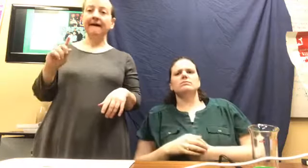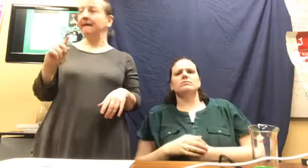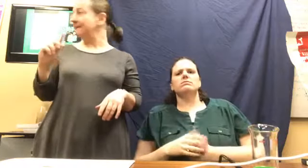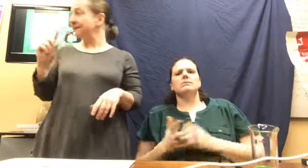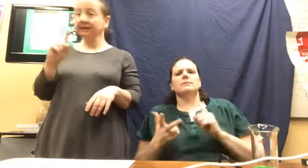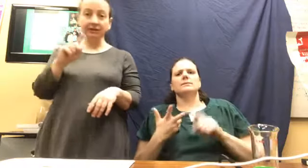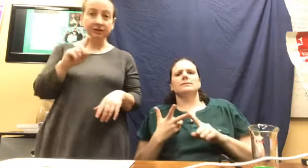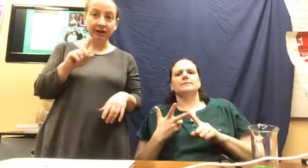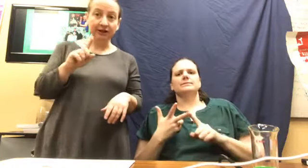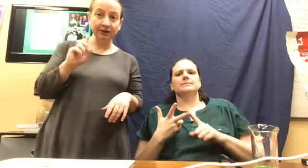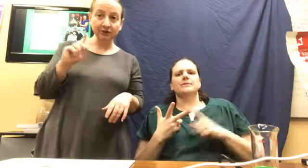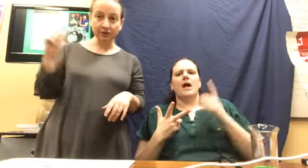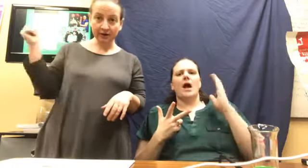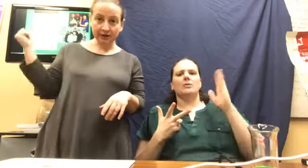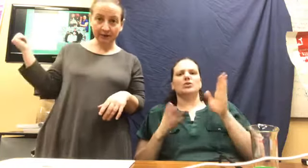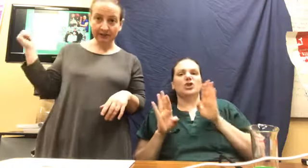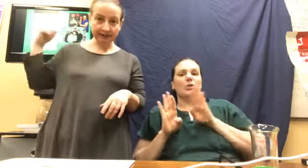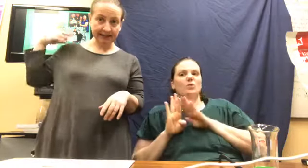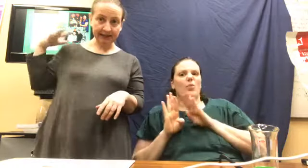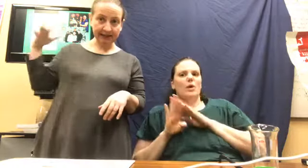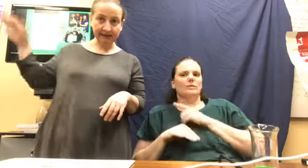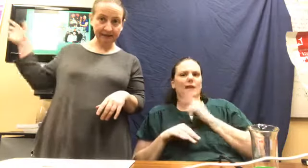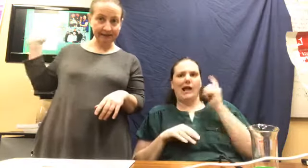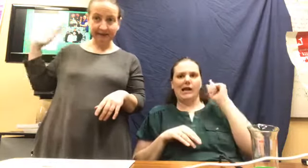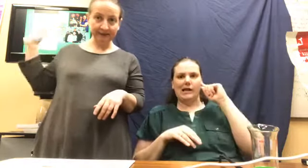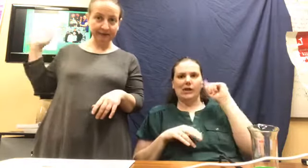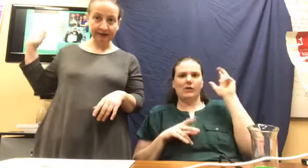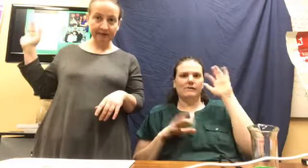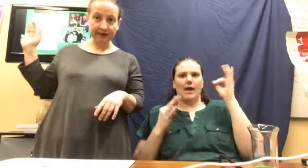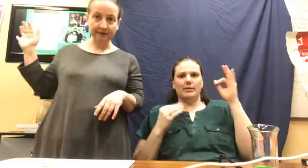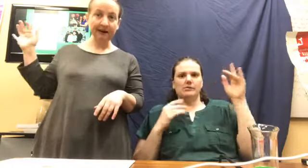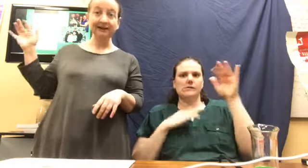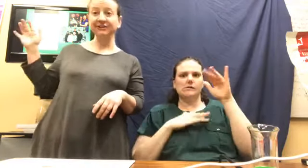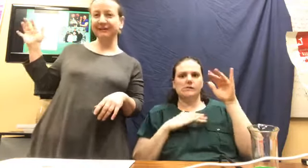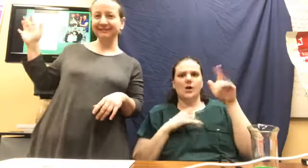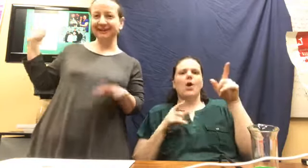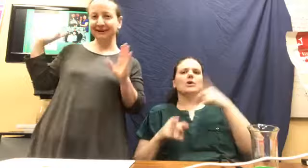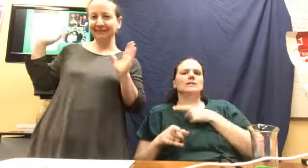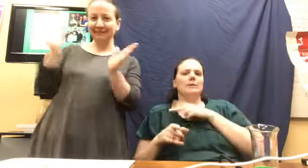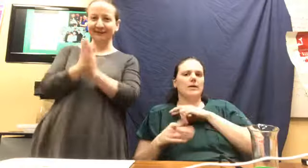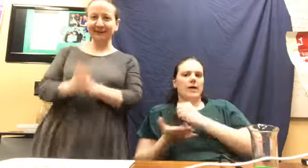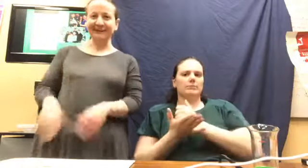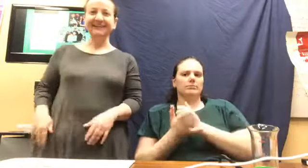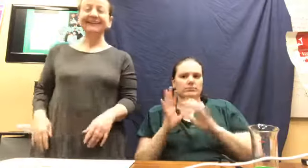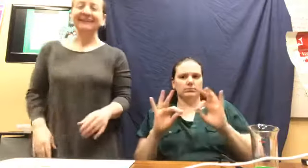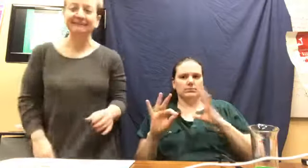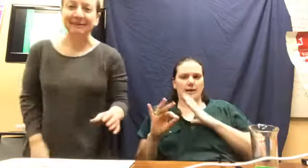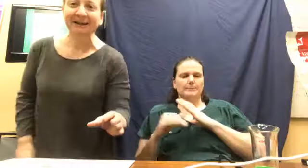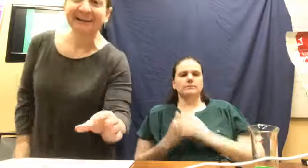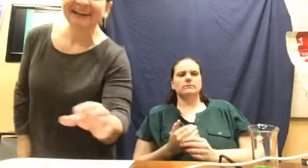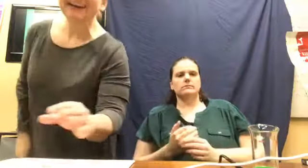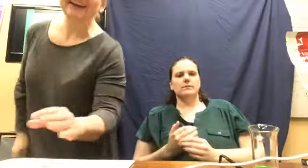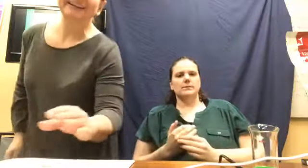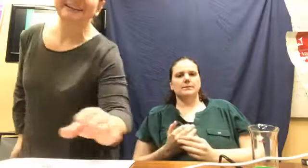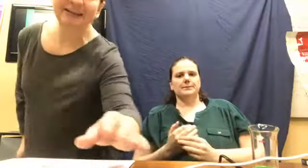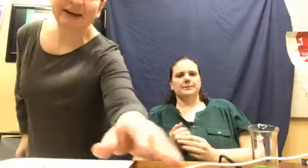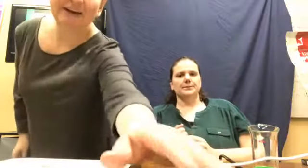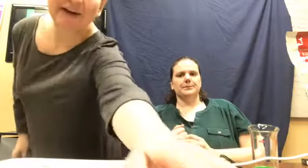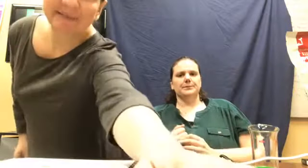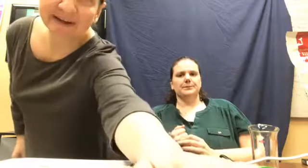I'm going to shut a door here because I can hear my family running around or actually Debbie's going to help me. So we're good. Nevermind. All right. So I'm going to go